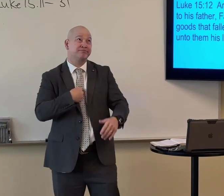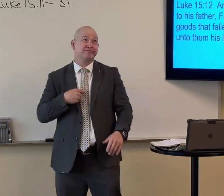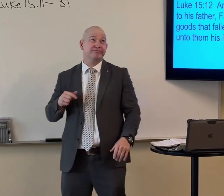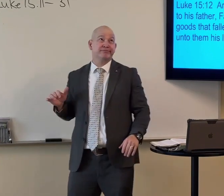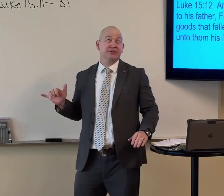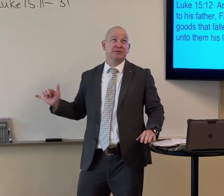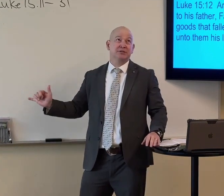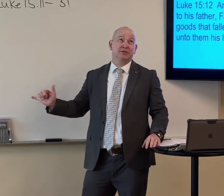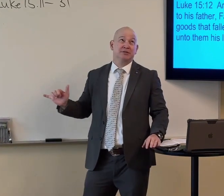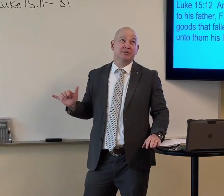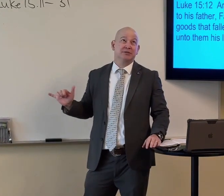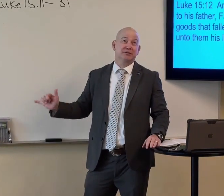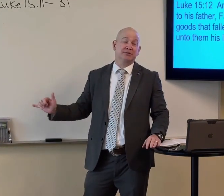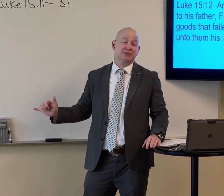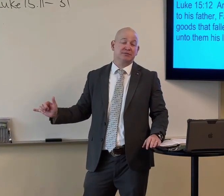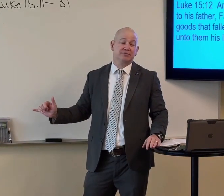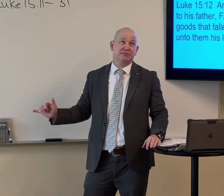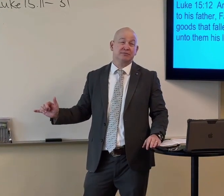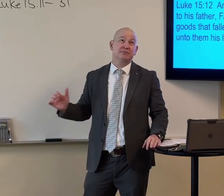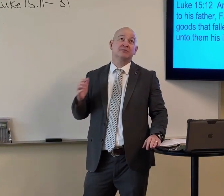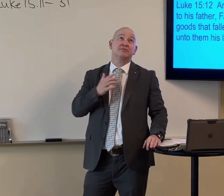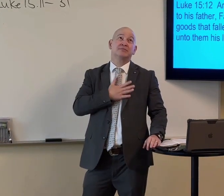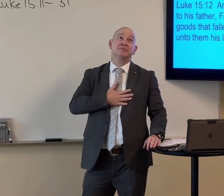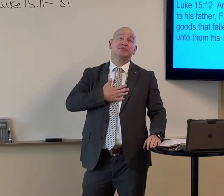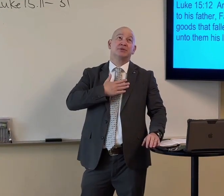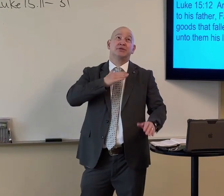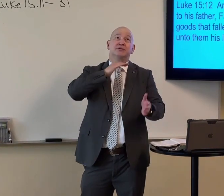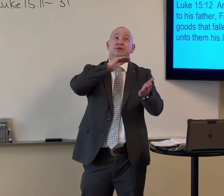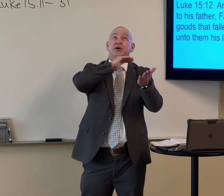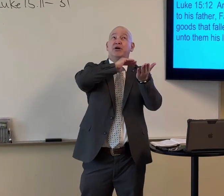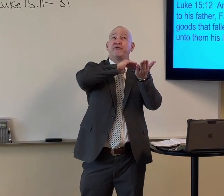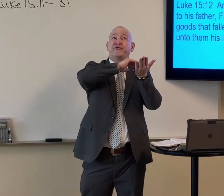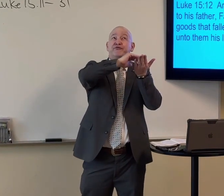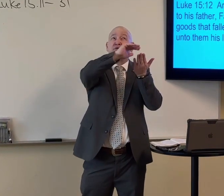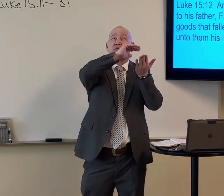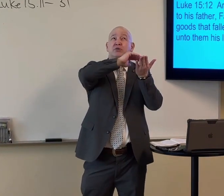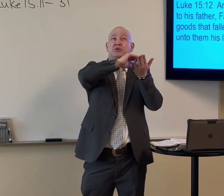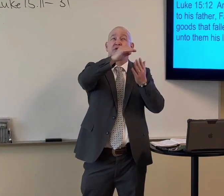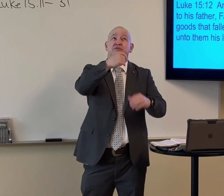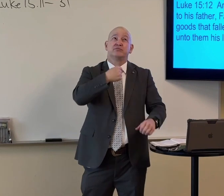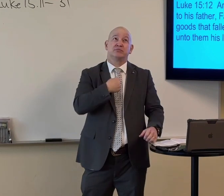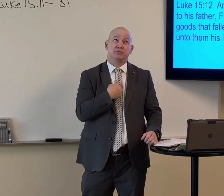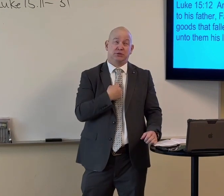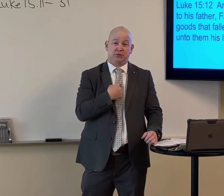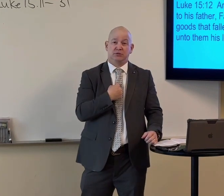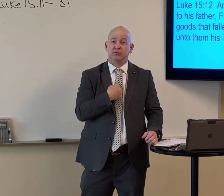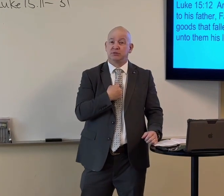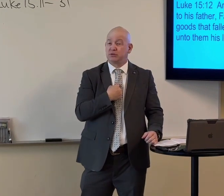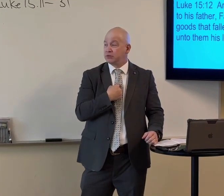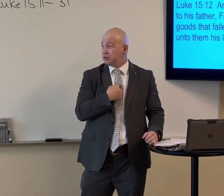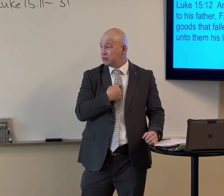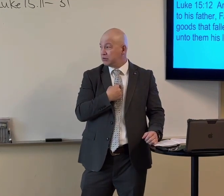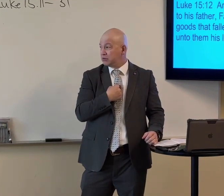And confess that to the Lord. Say, Lord, you know, sometimes I know I'm just like that younger son. Please forgive me.